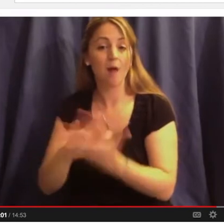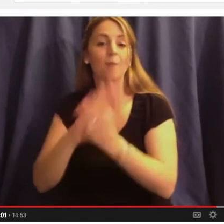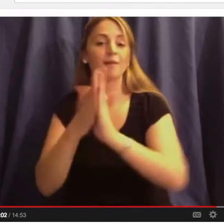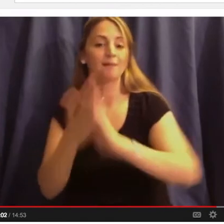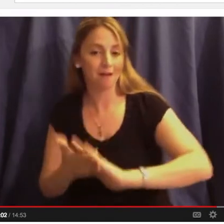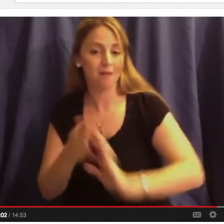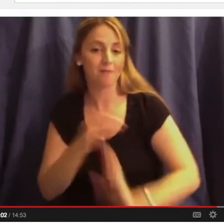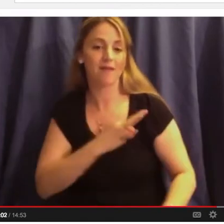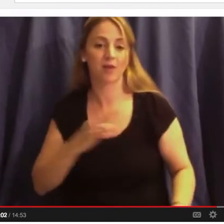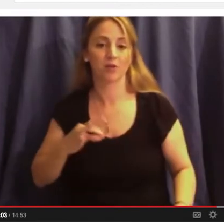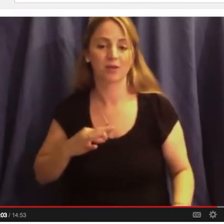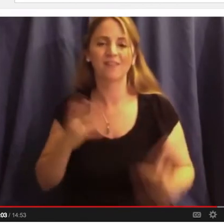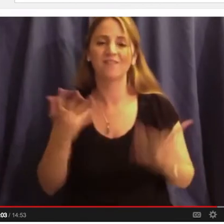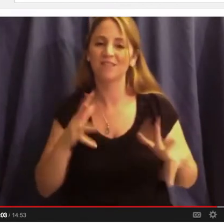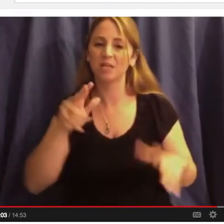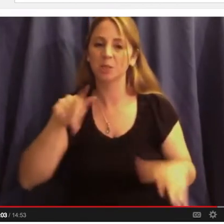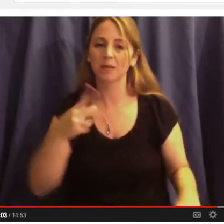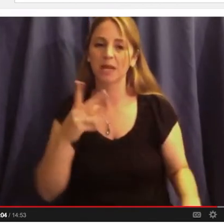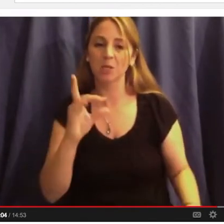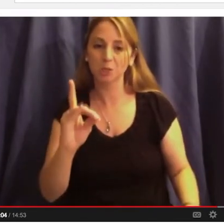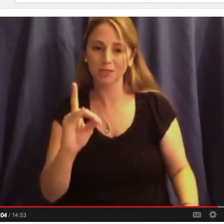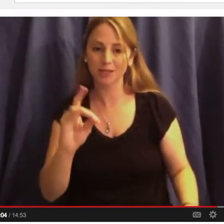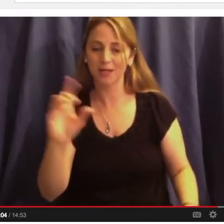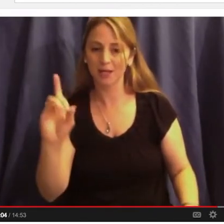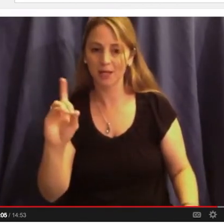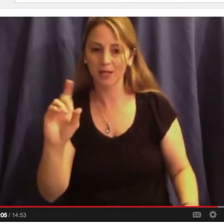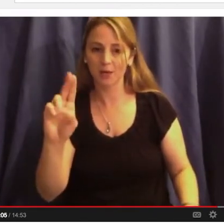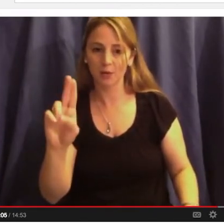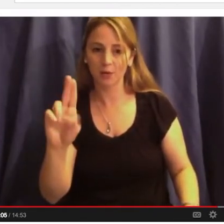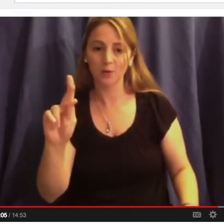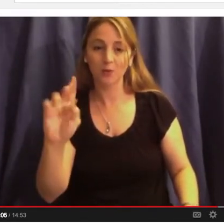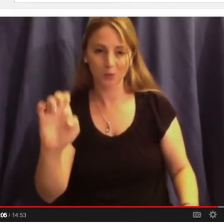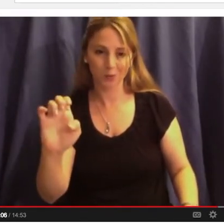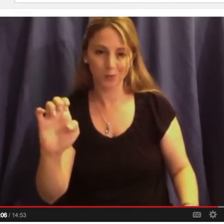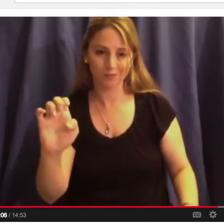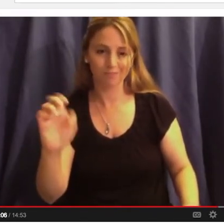member, MD, PhD in neuroengineering at Duke. Give him a big hand for that.